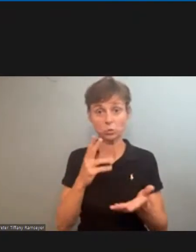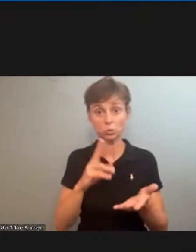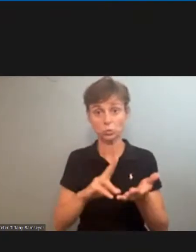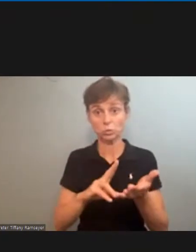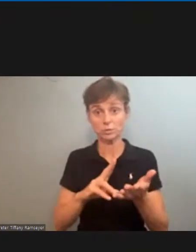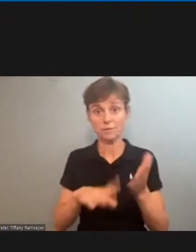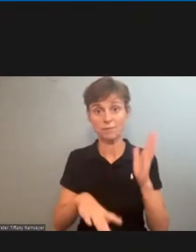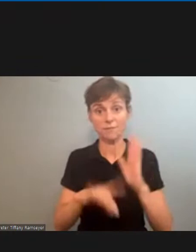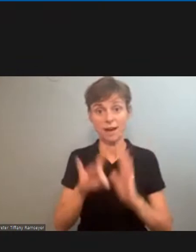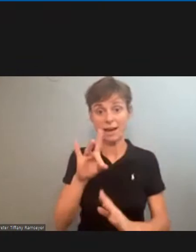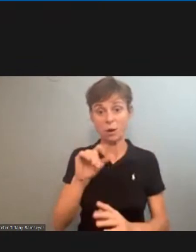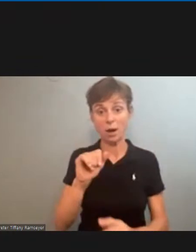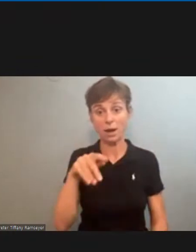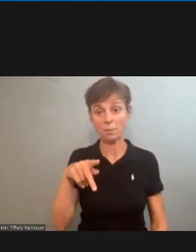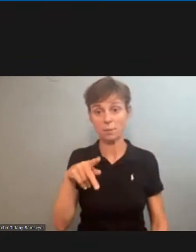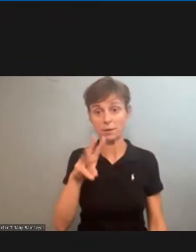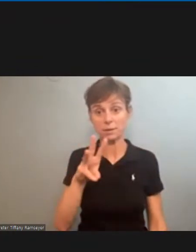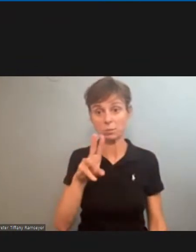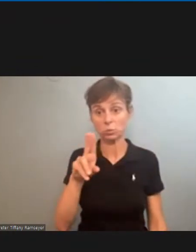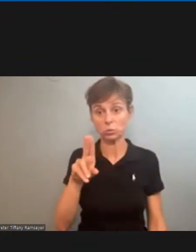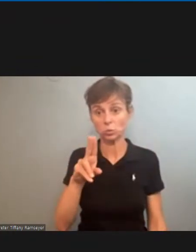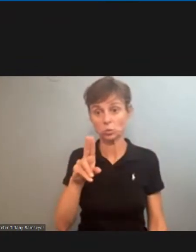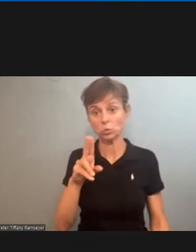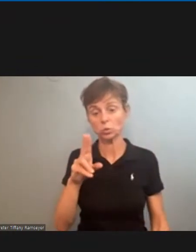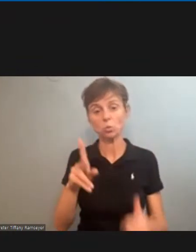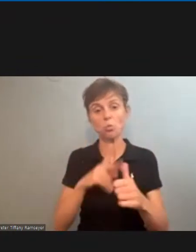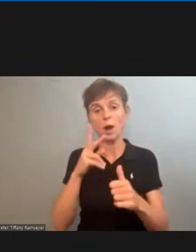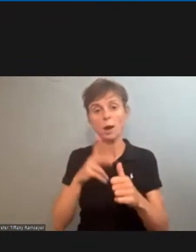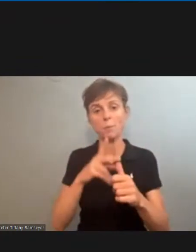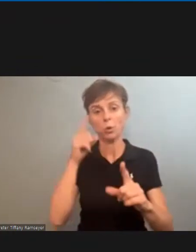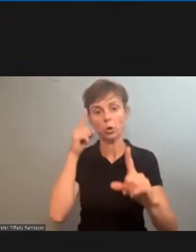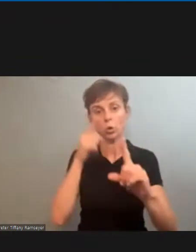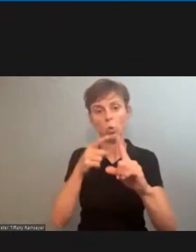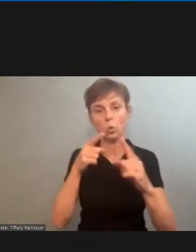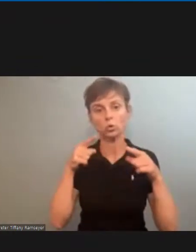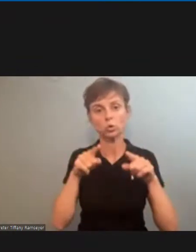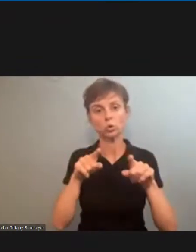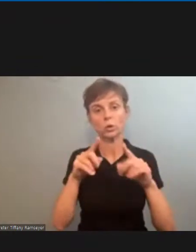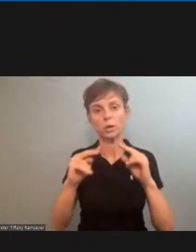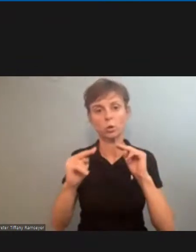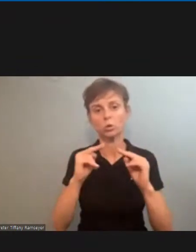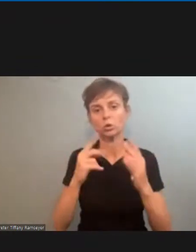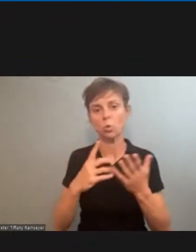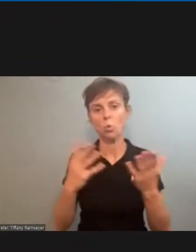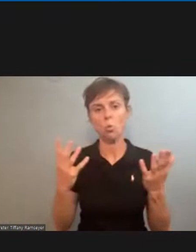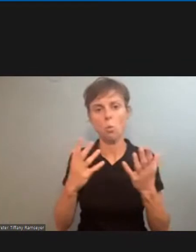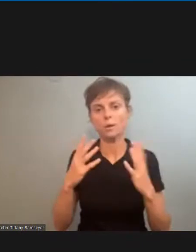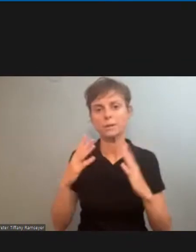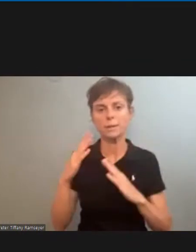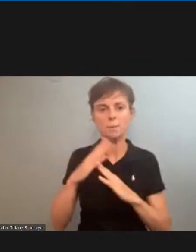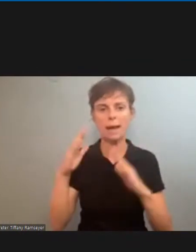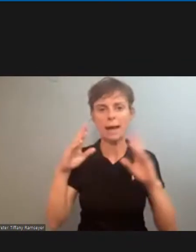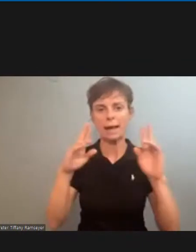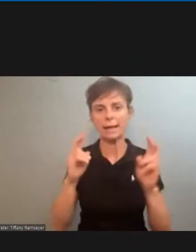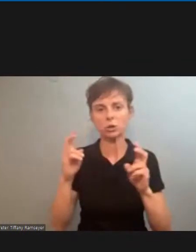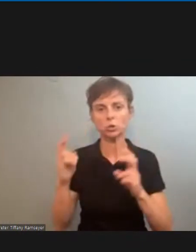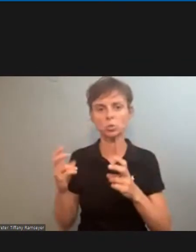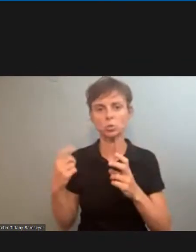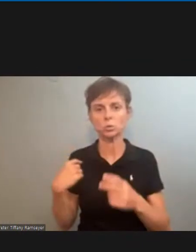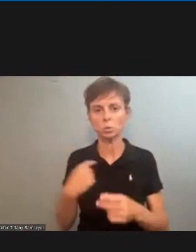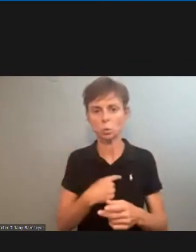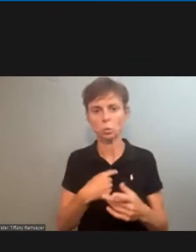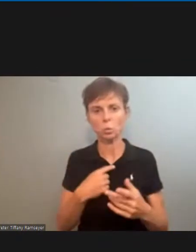apw's primary goals during negotiation and what are the main issues we're seeking uh